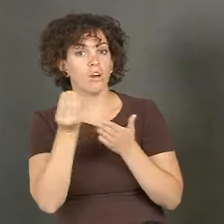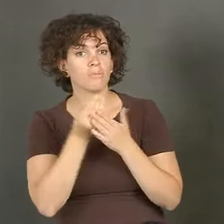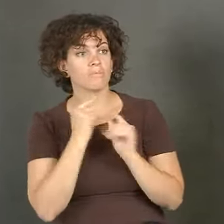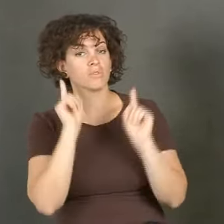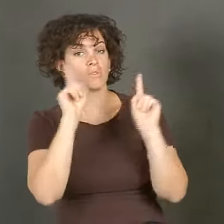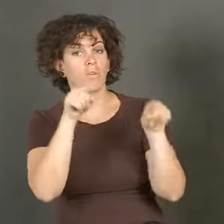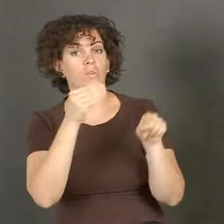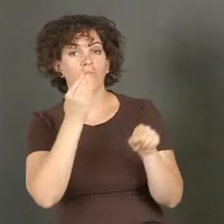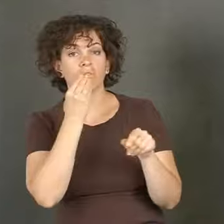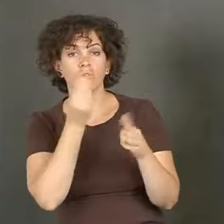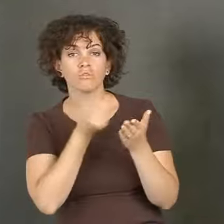Grocery shopping.